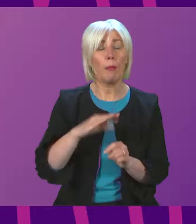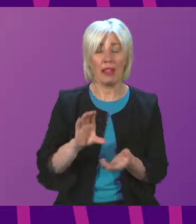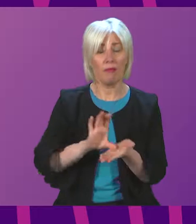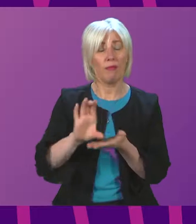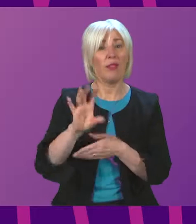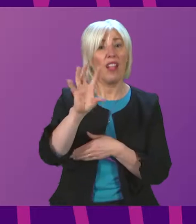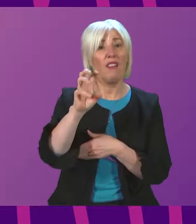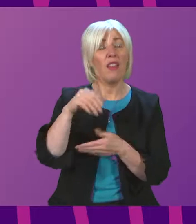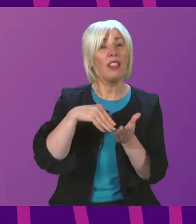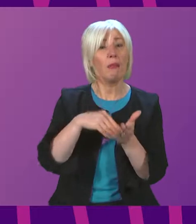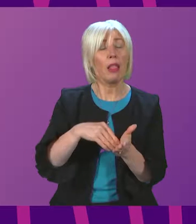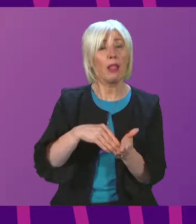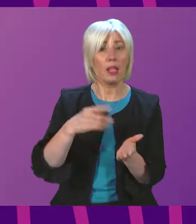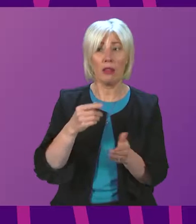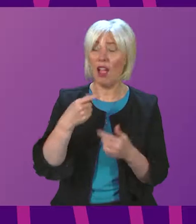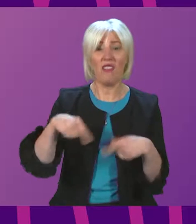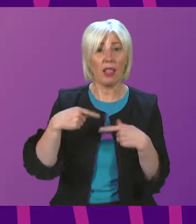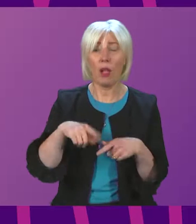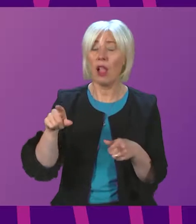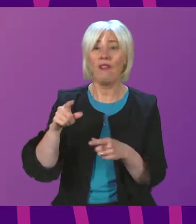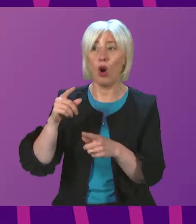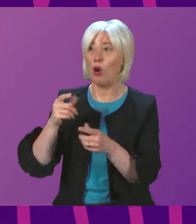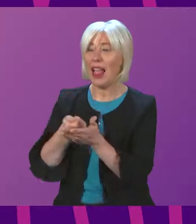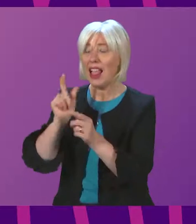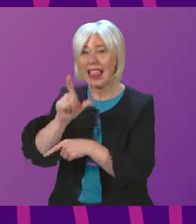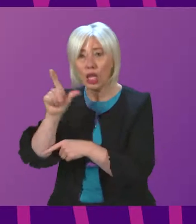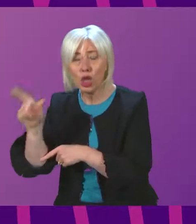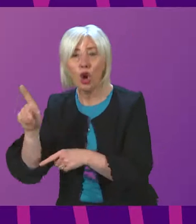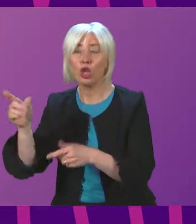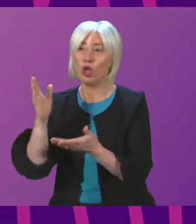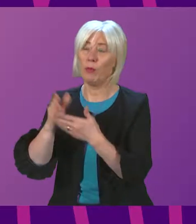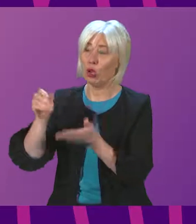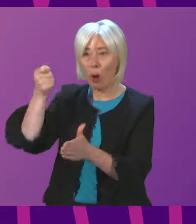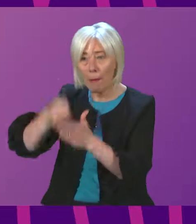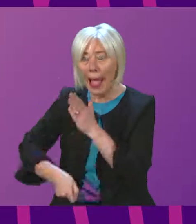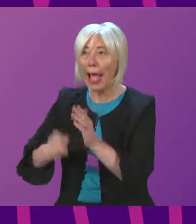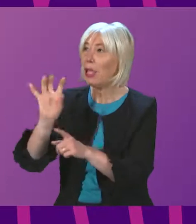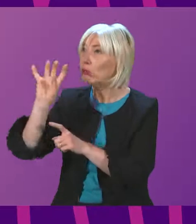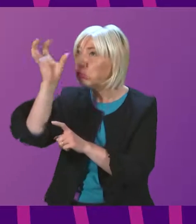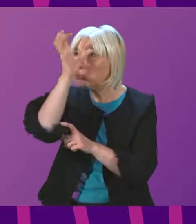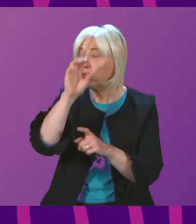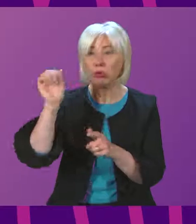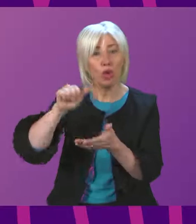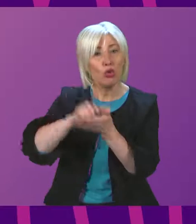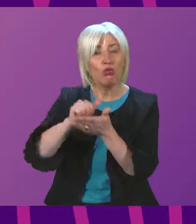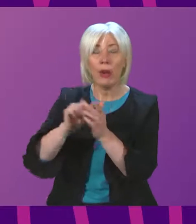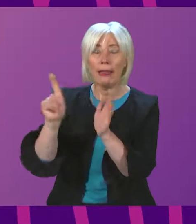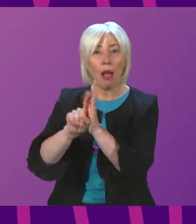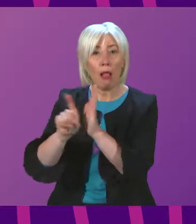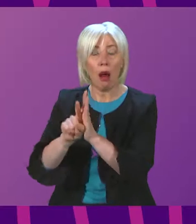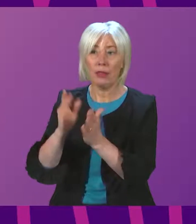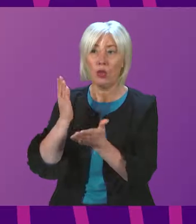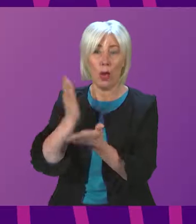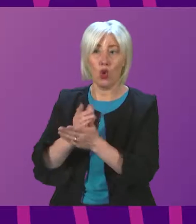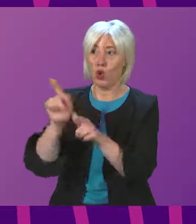of loan funding available for social landlords to procure and install the necessary alarms, which should help ensure that social tenants are